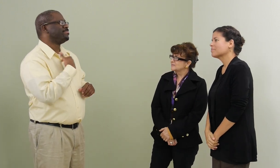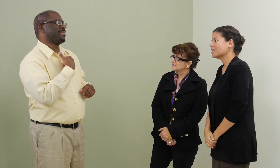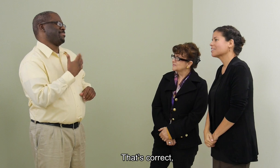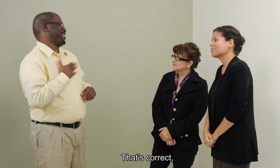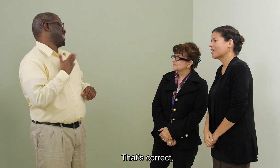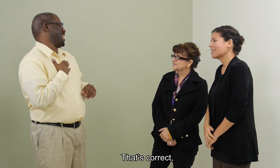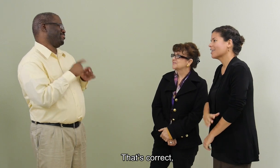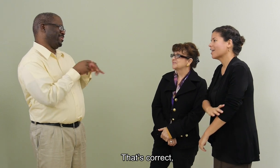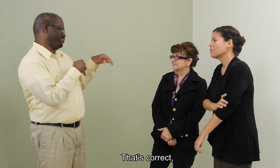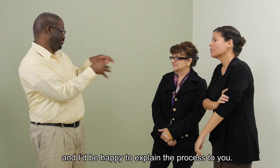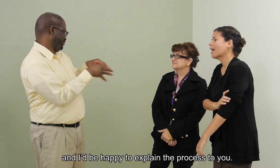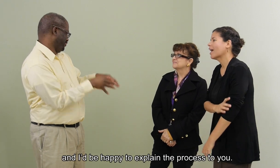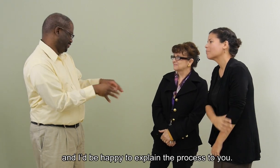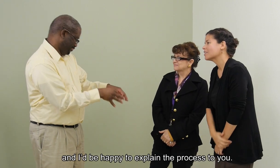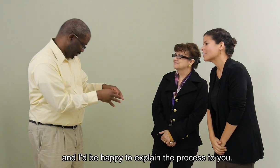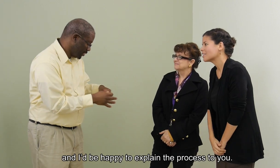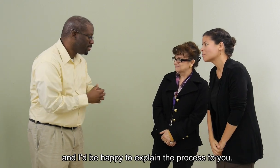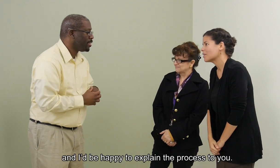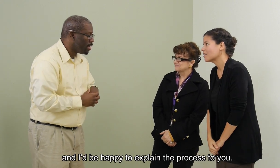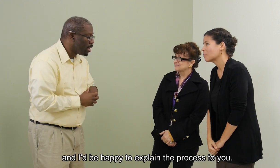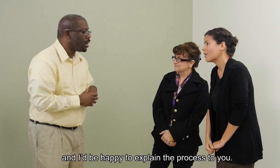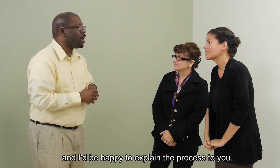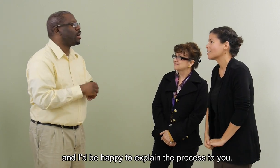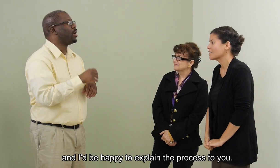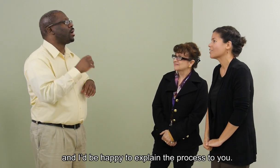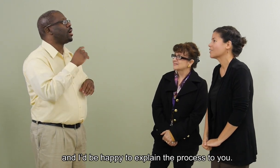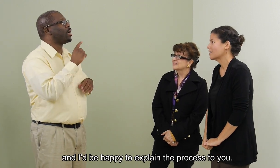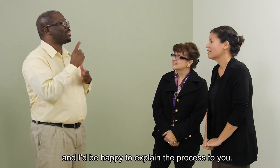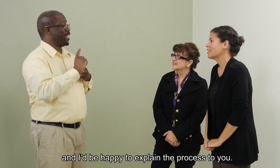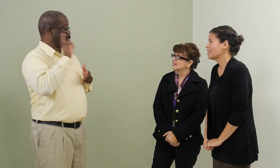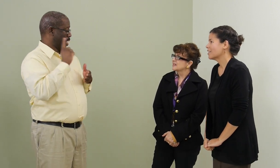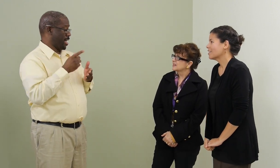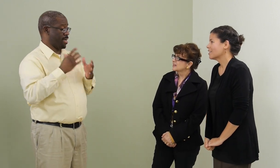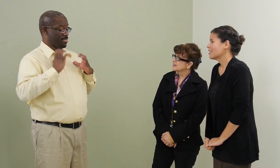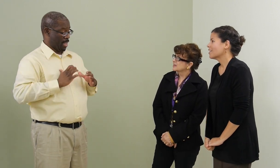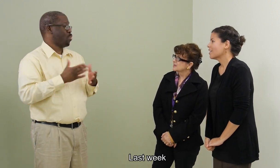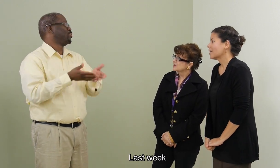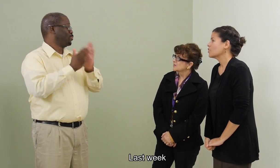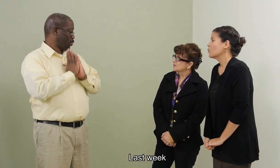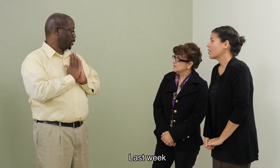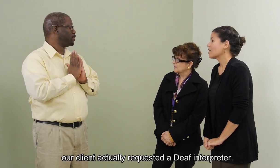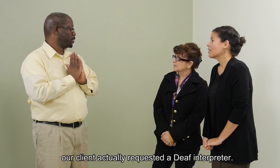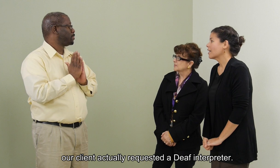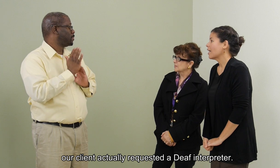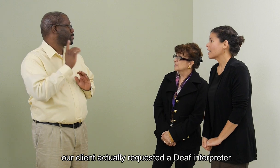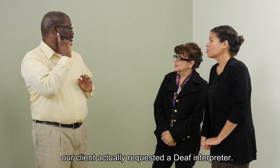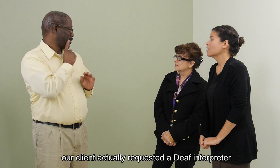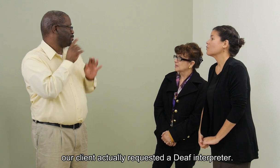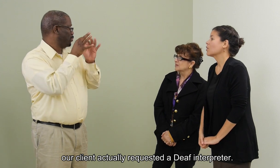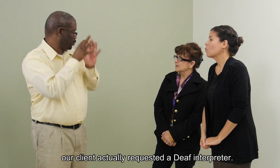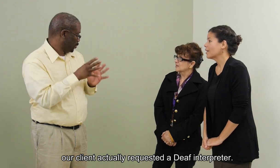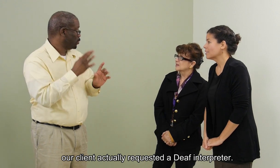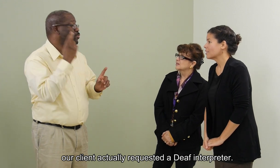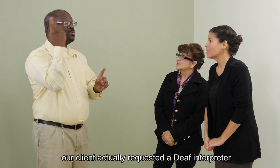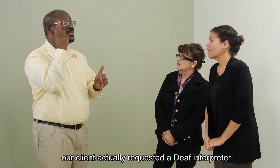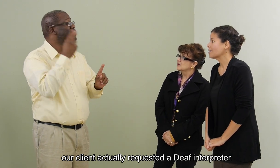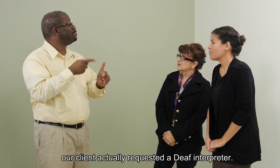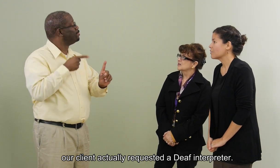That's correct, and I would be happy to explain the process to you. Last week our client actually requested a deaf